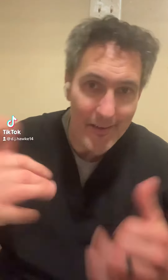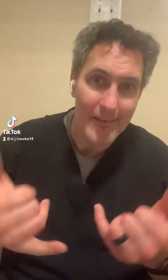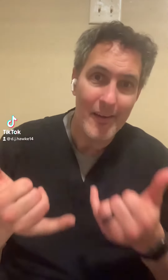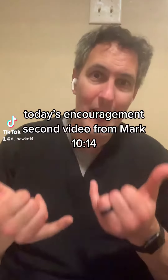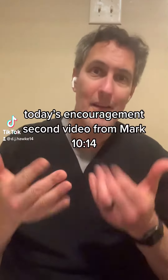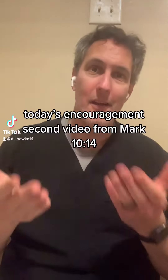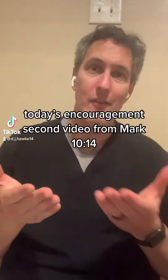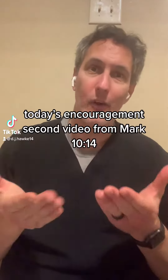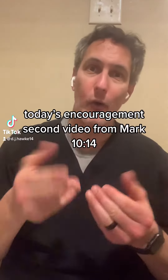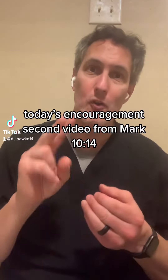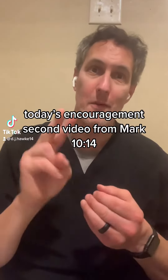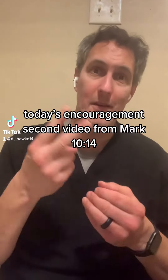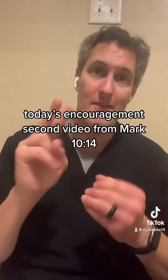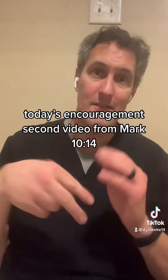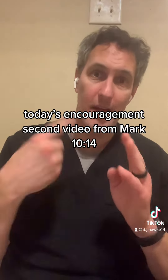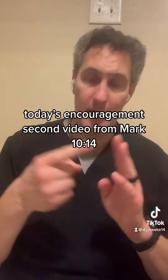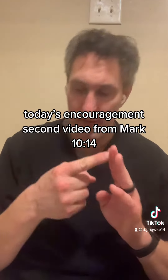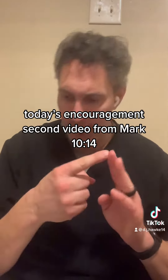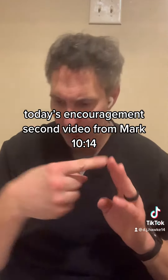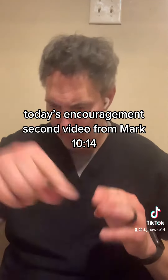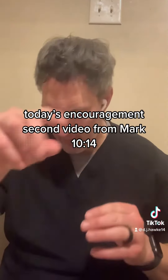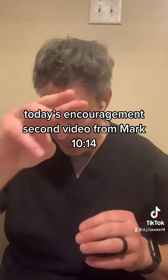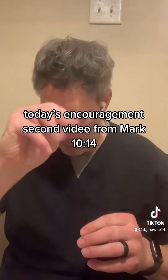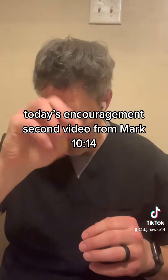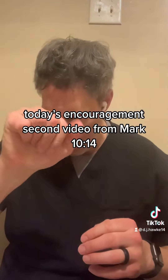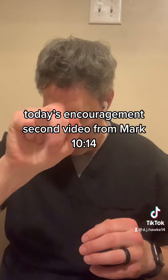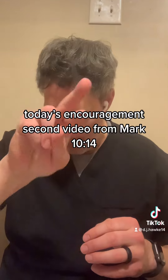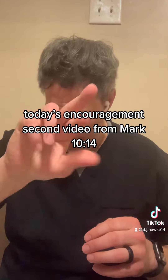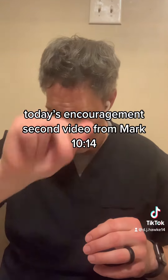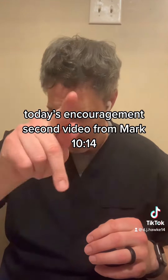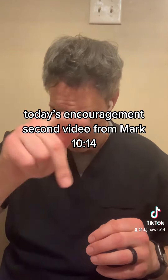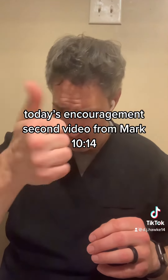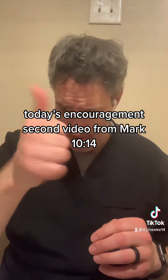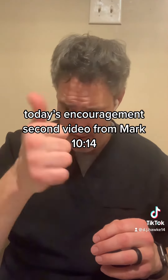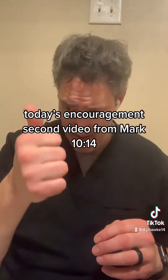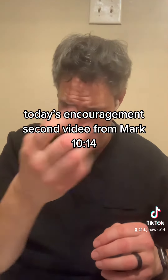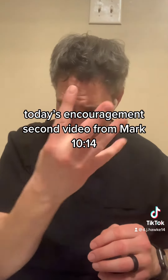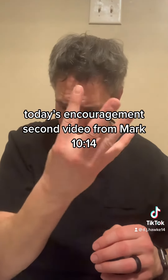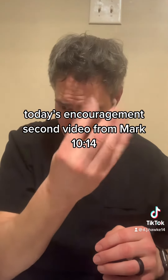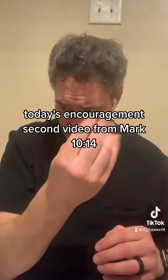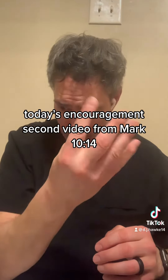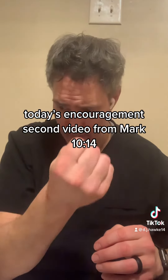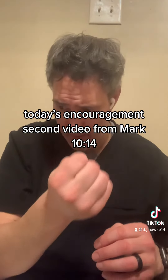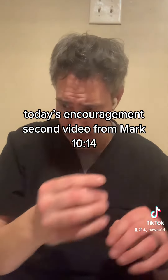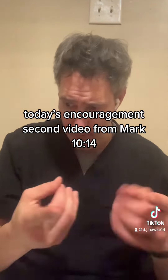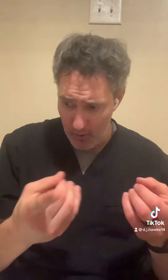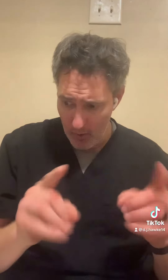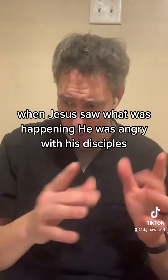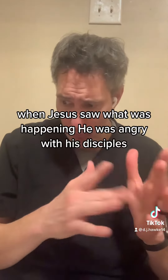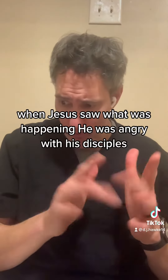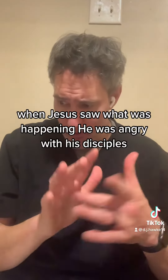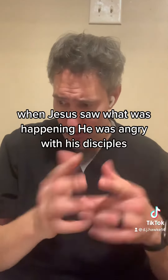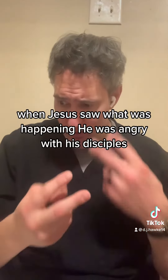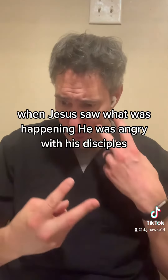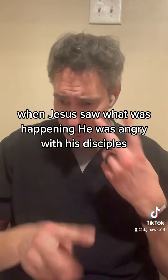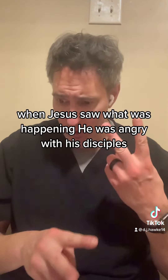Today's encouragement, second video from Mark 10.14. When Jesus saw